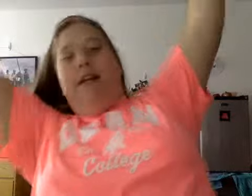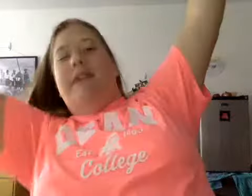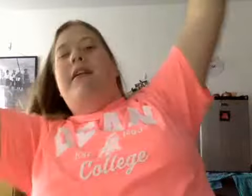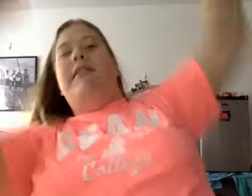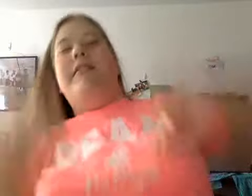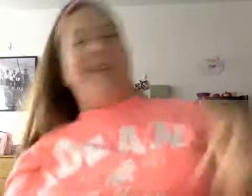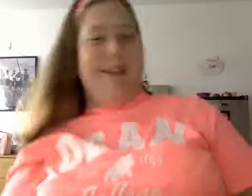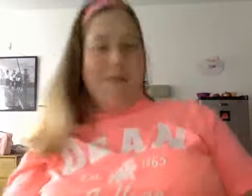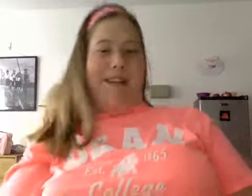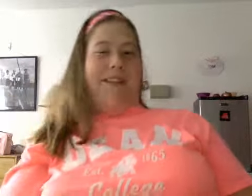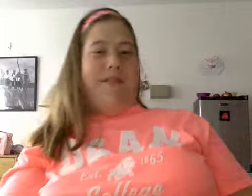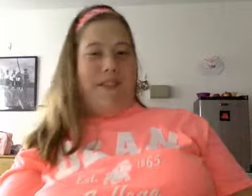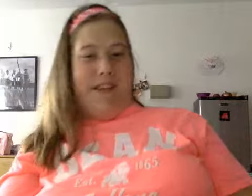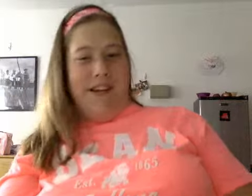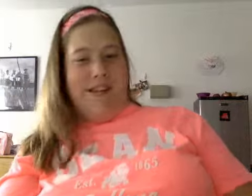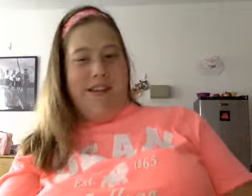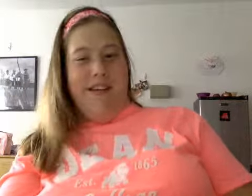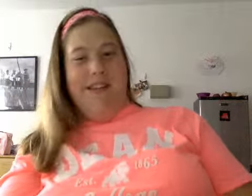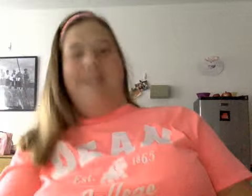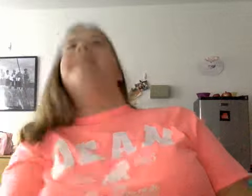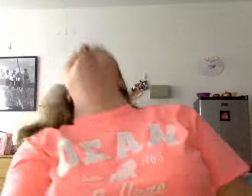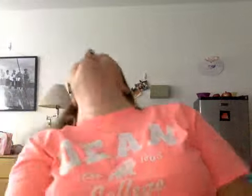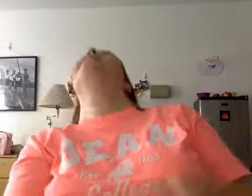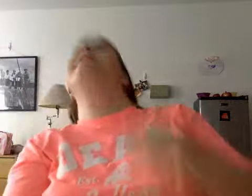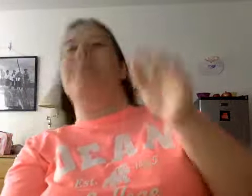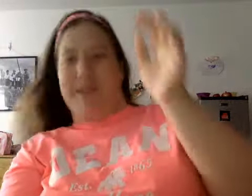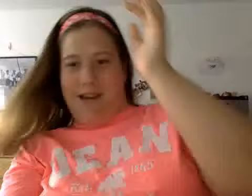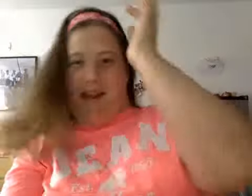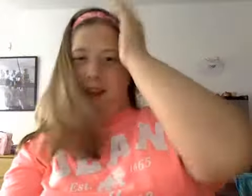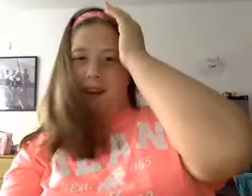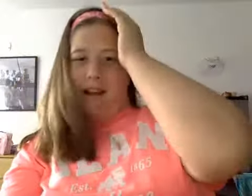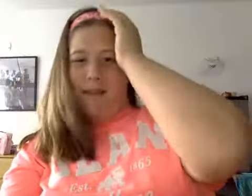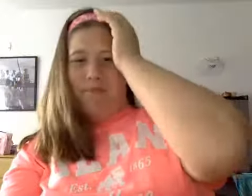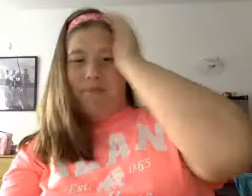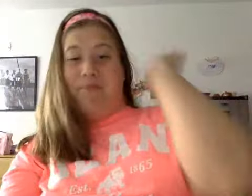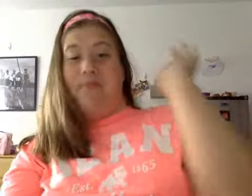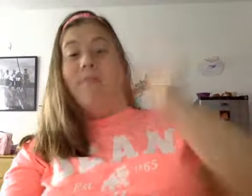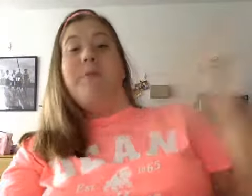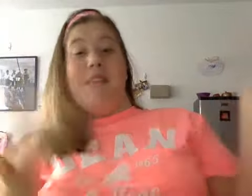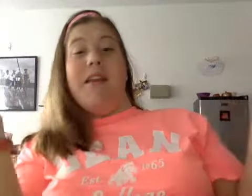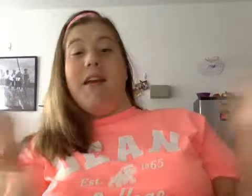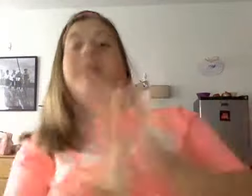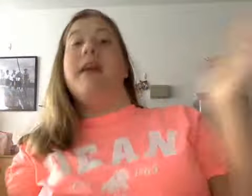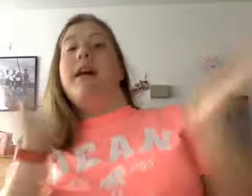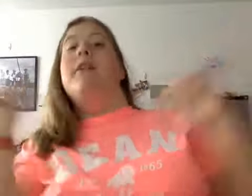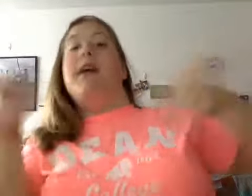let's just take a minute to stretch you guys I'm sorry um what was the thing all right okay